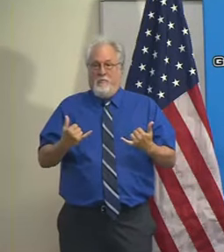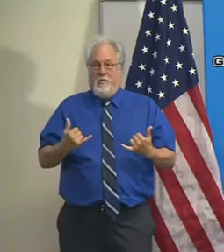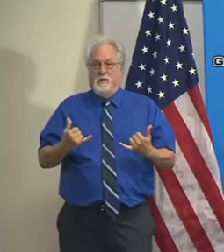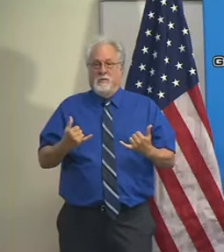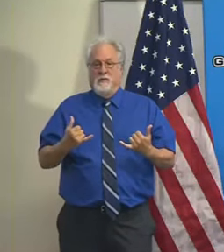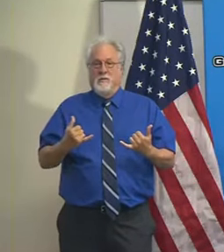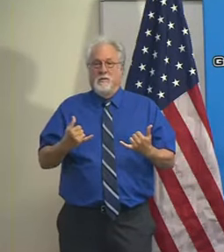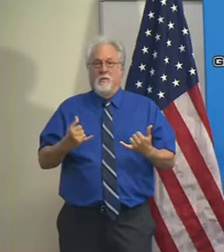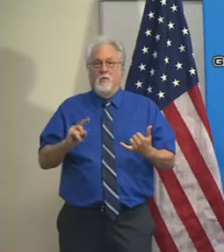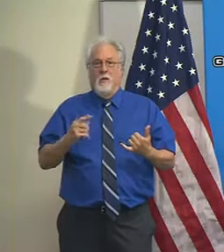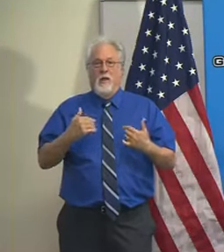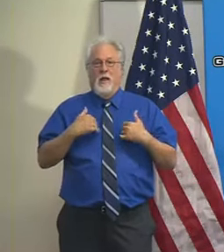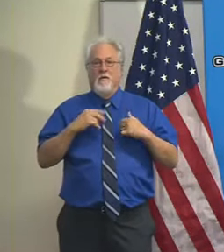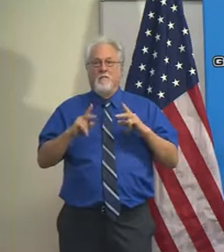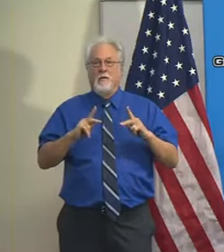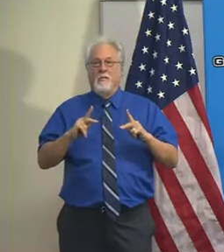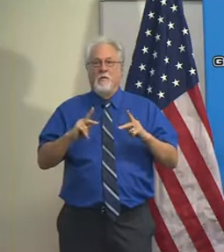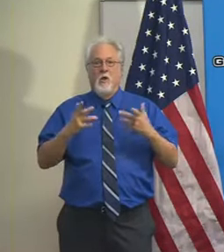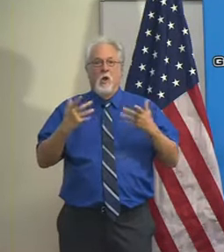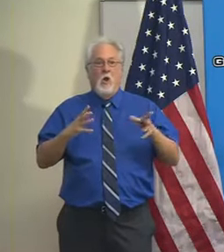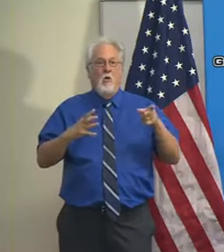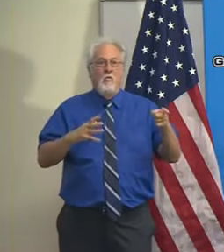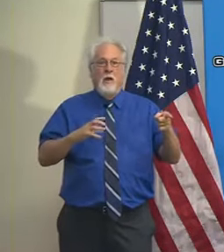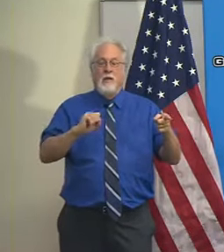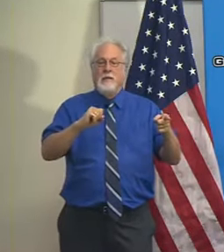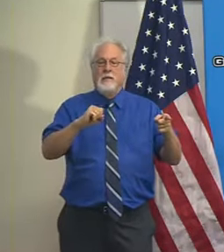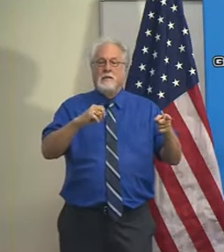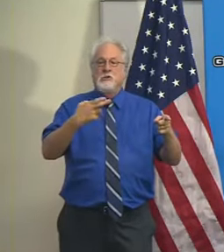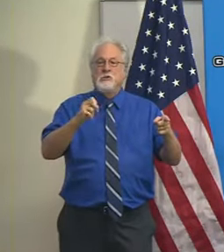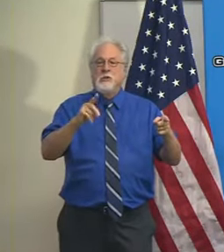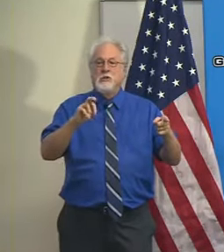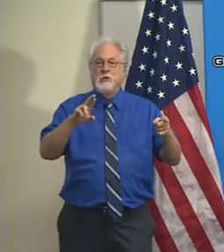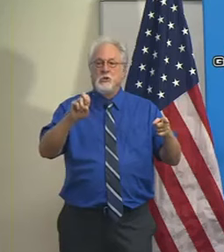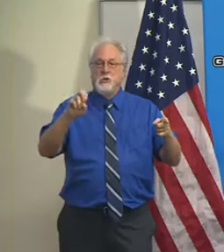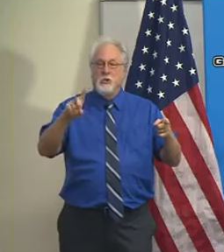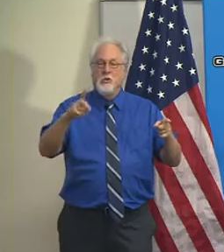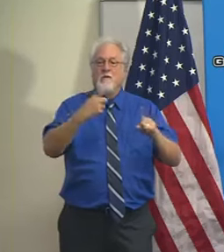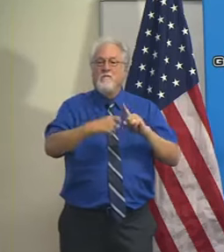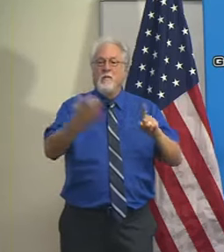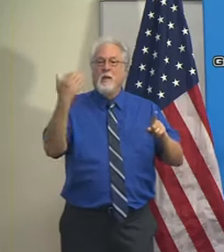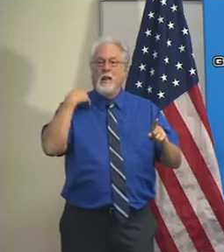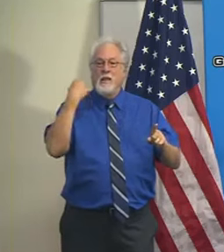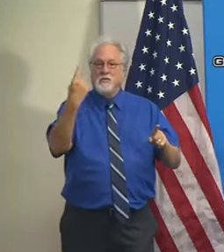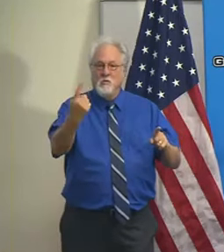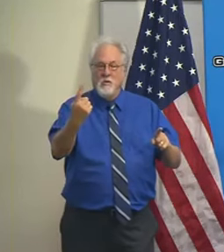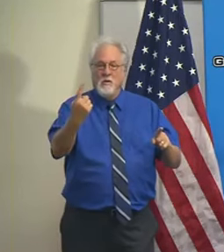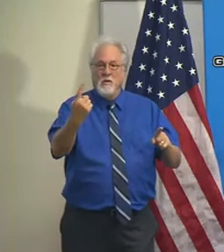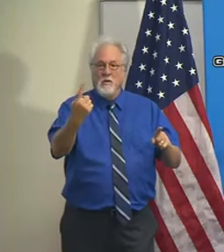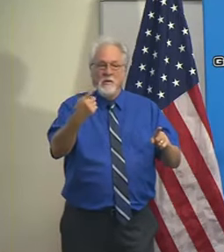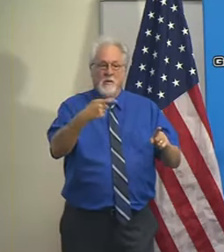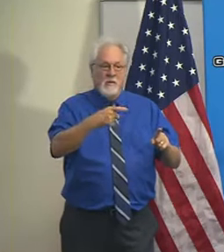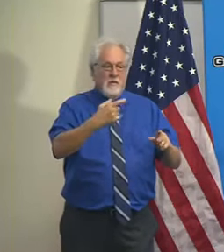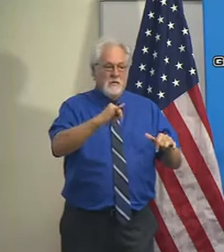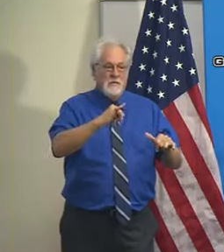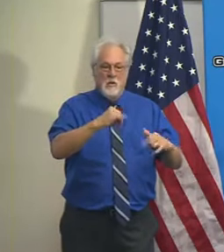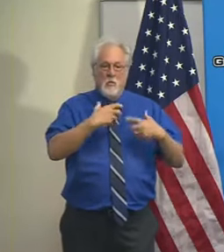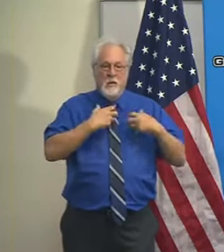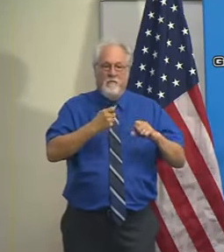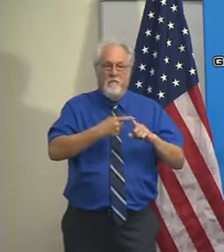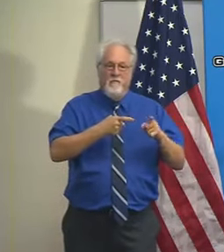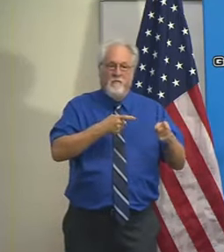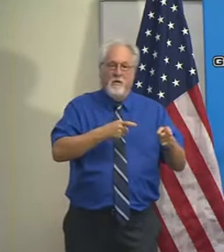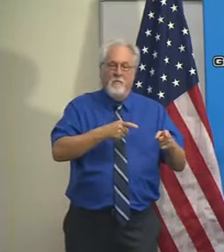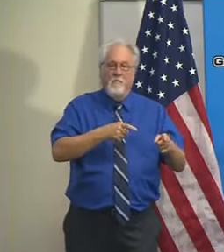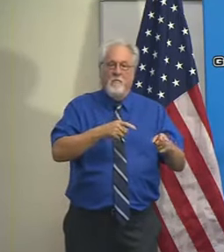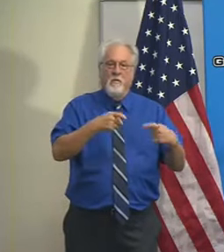uh, where we have people who are already sheltered, uh, from the last storm and, and, and we're still trying to recover from